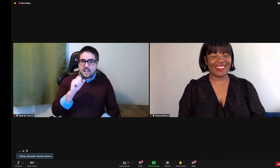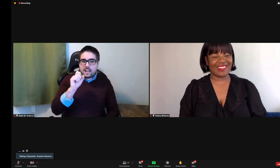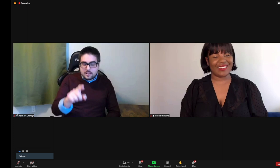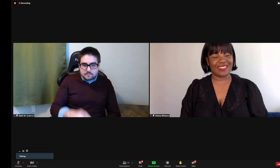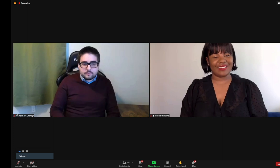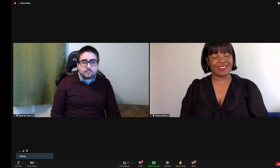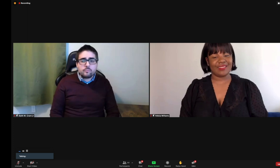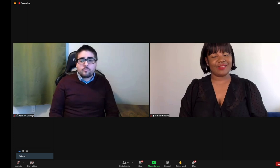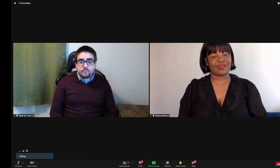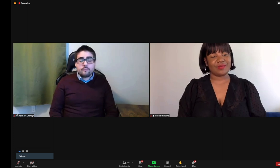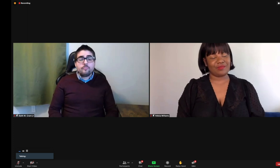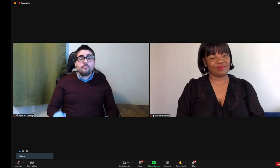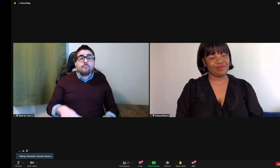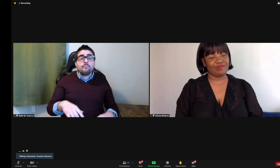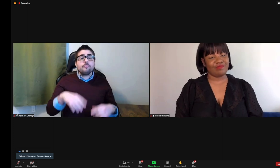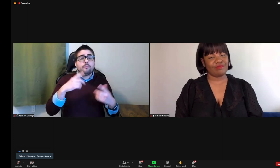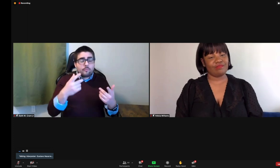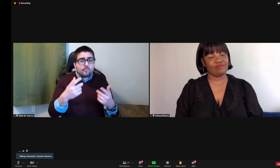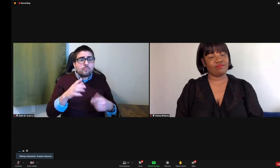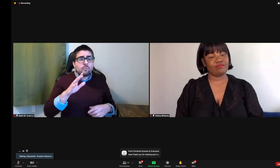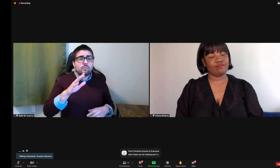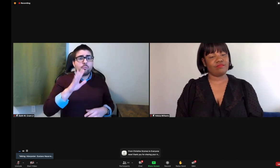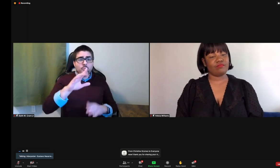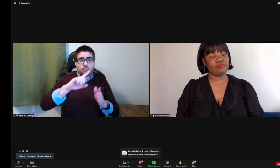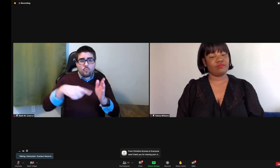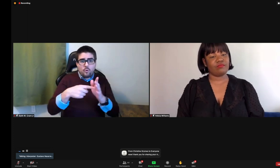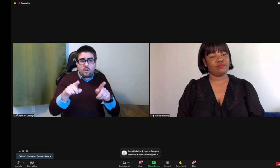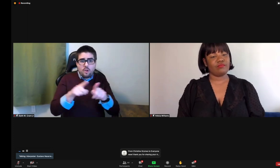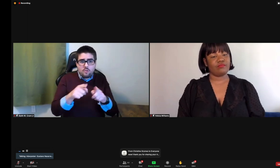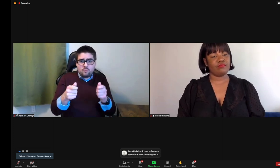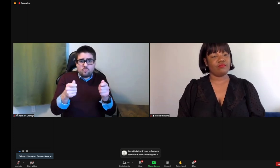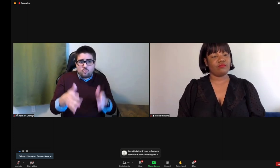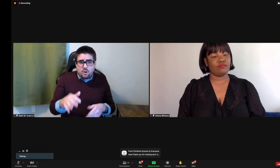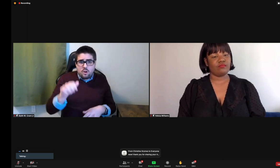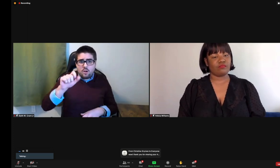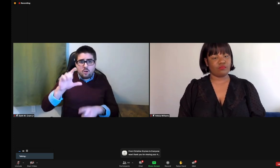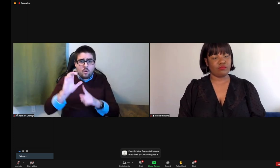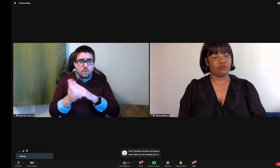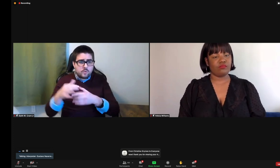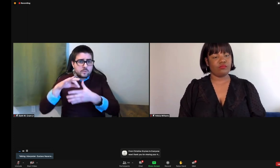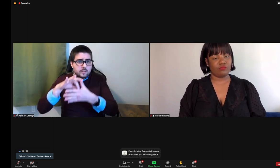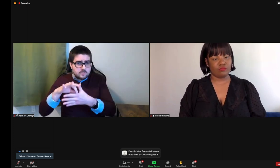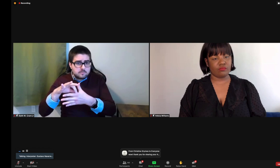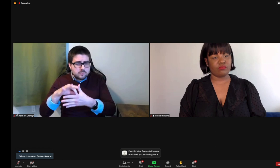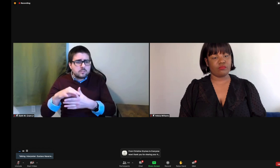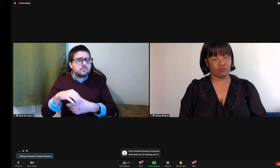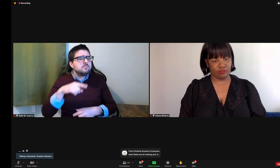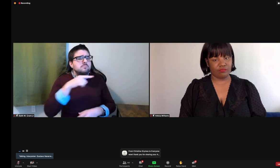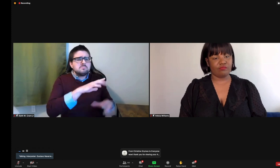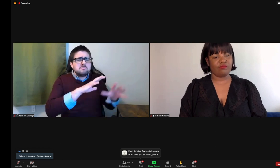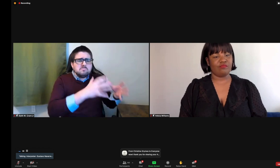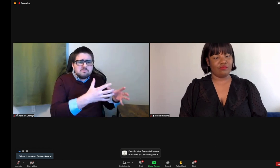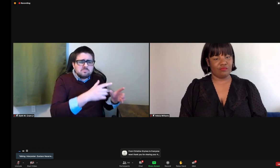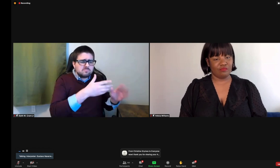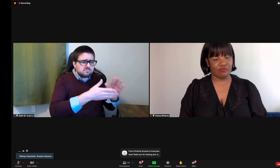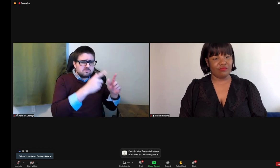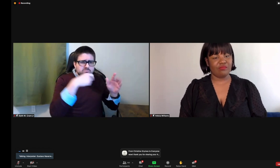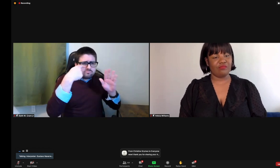So I do have a couple of questions for you. In your role as ASL cultural and content specialist